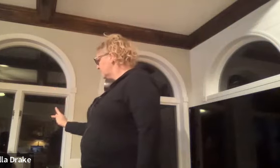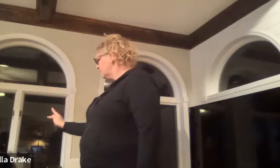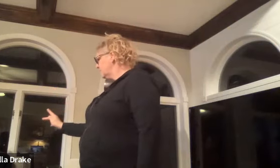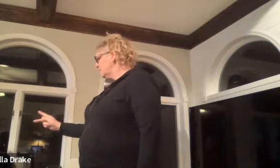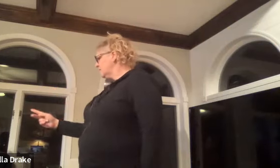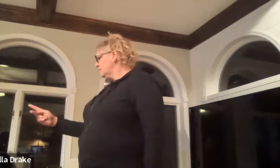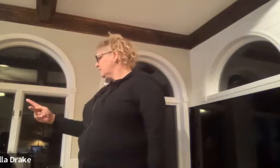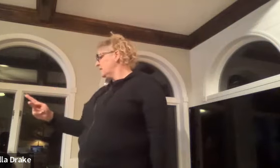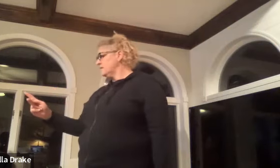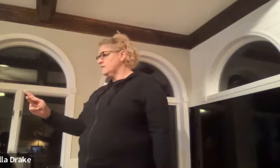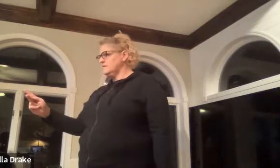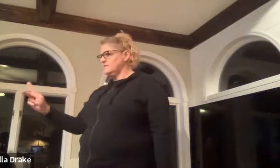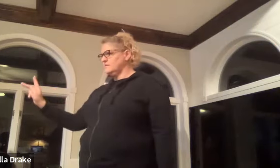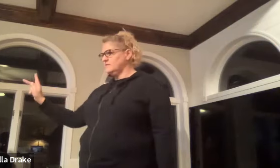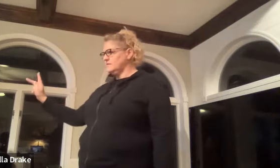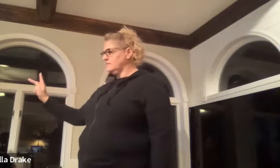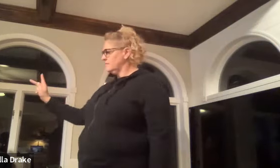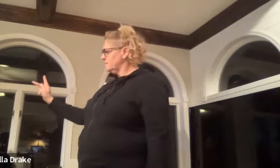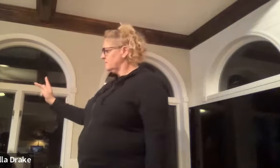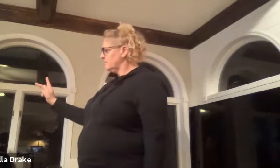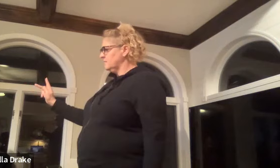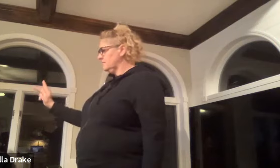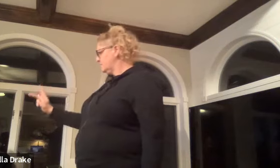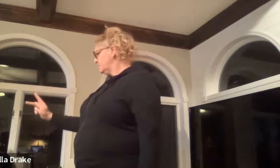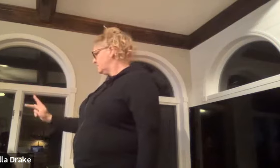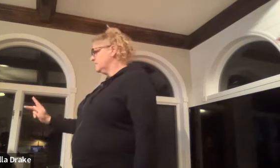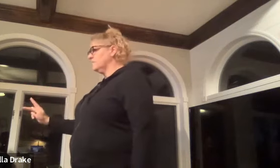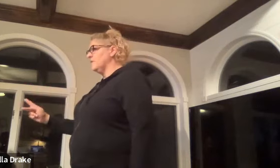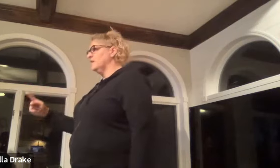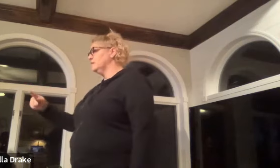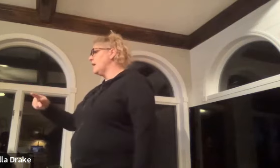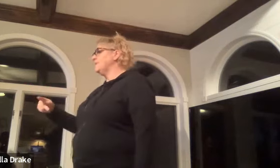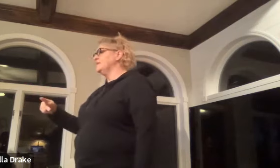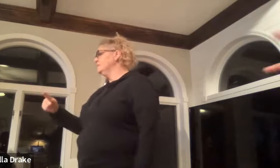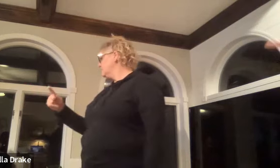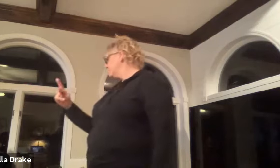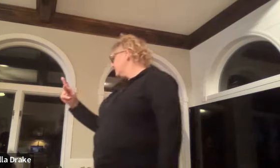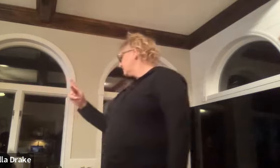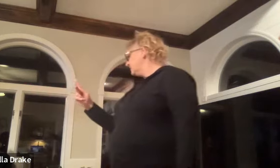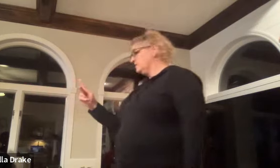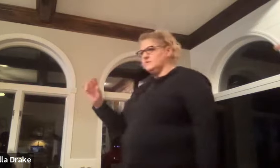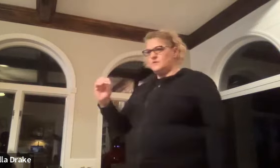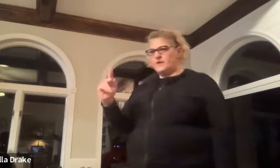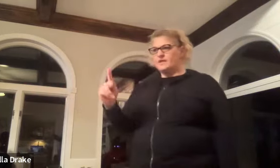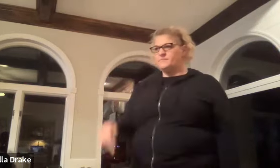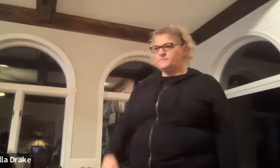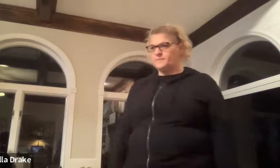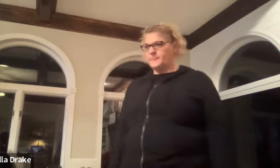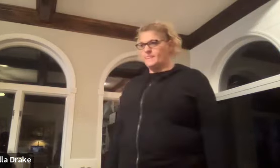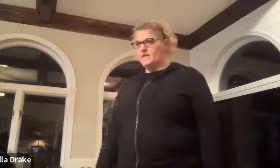middle fingers out in your index fingers up on a K well I mean these like this